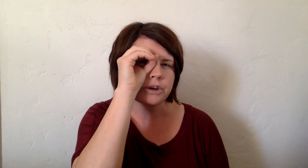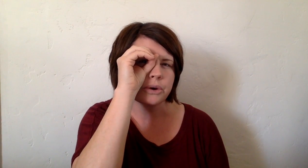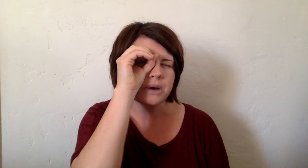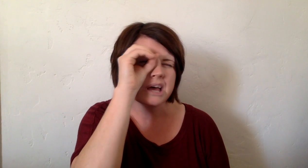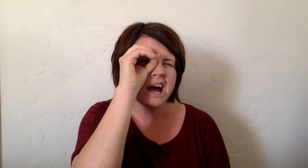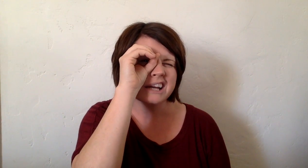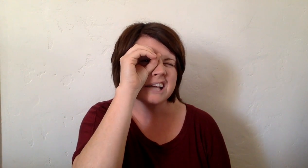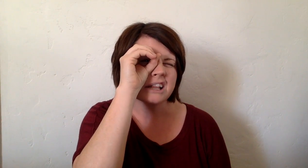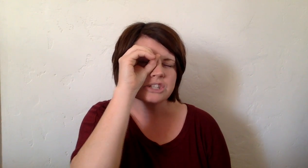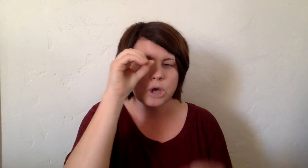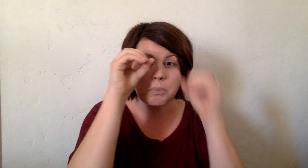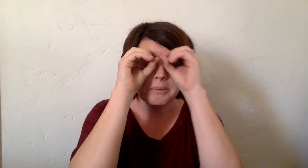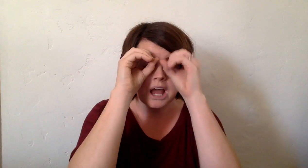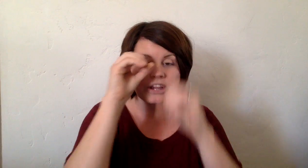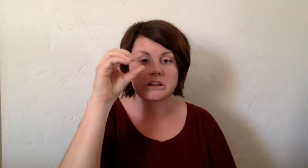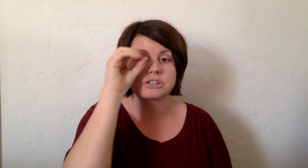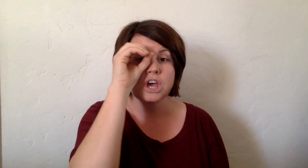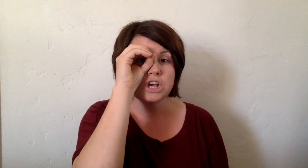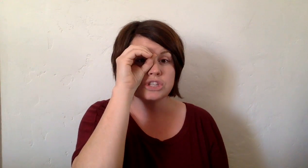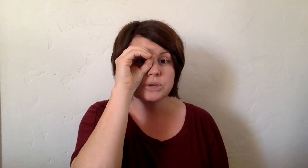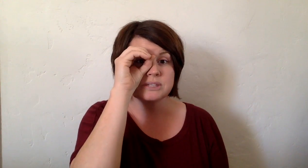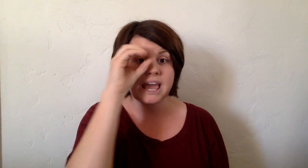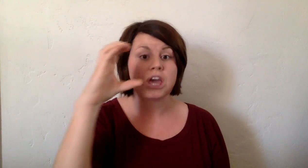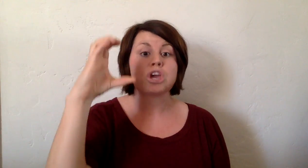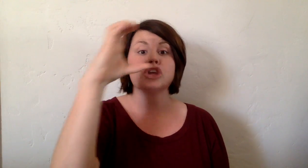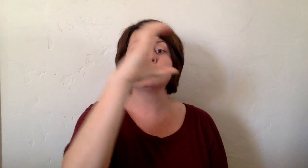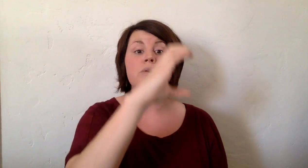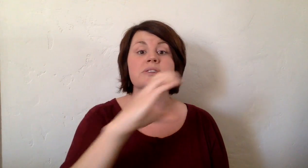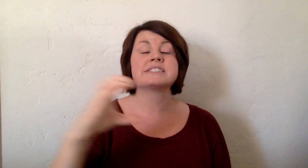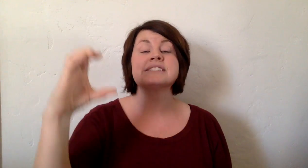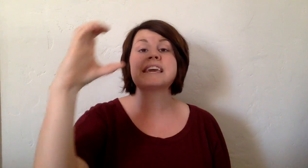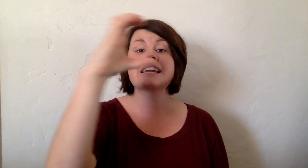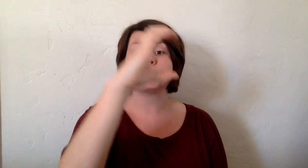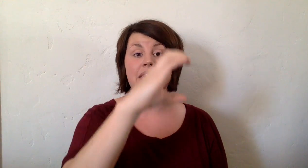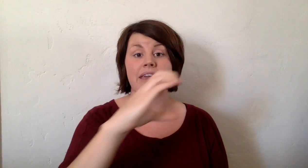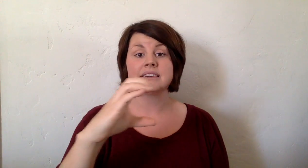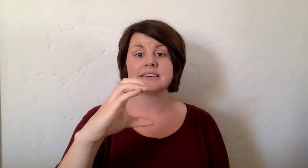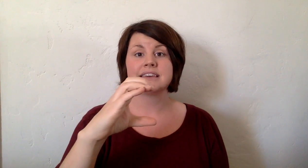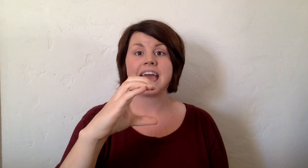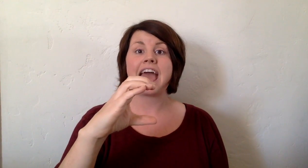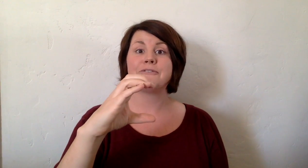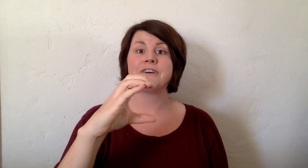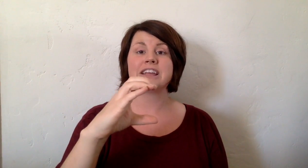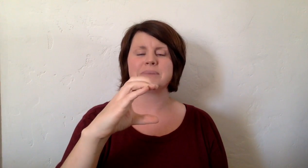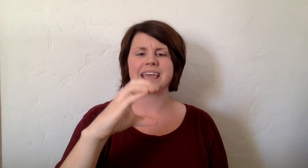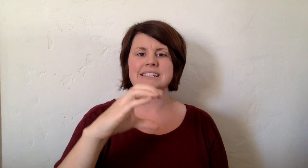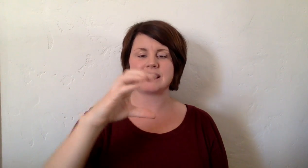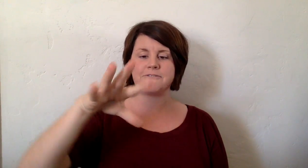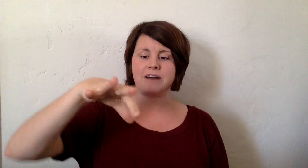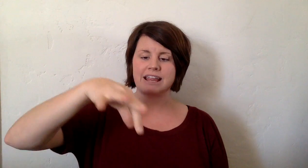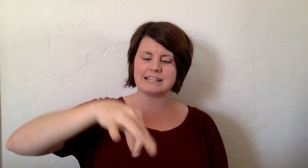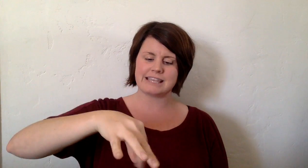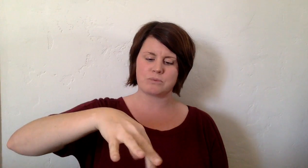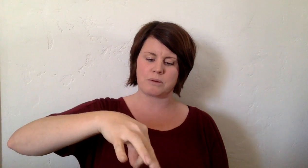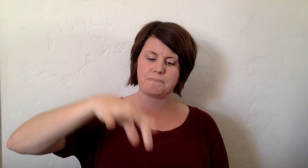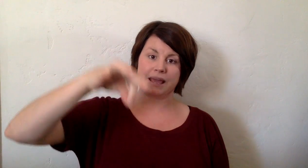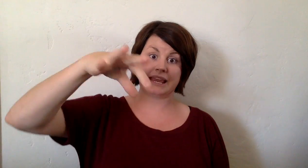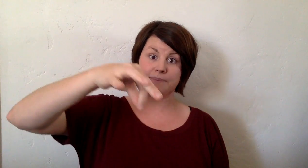a telescope or binoculars. So you say, You will seek me and find me. And to say find, it's like we're picking up